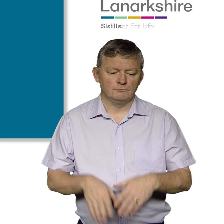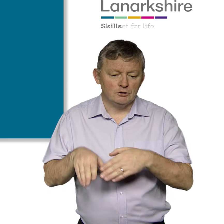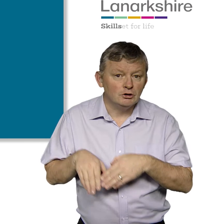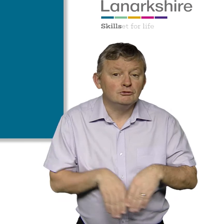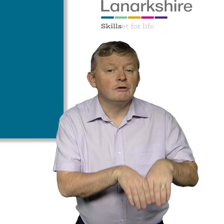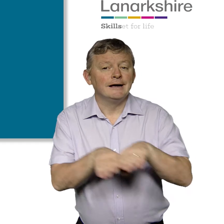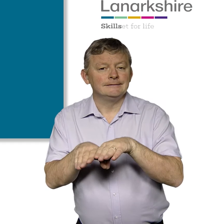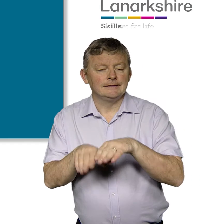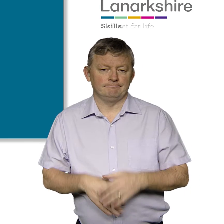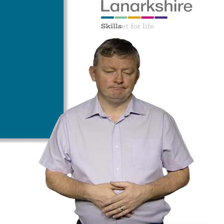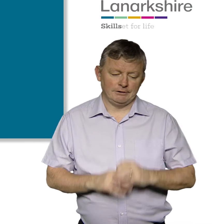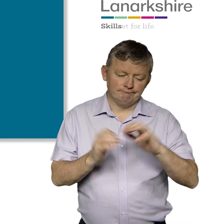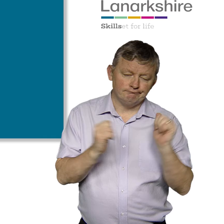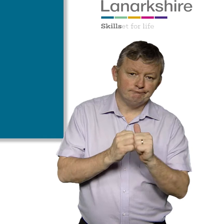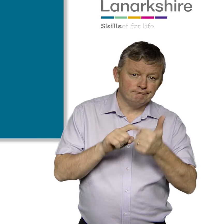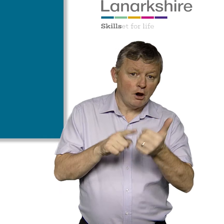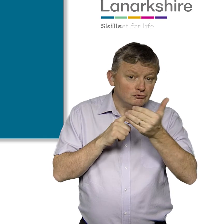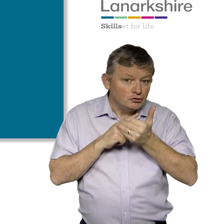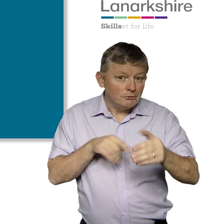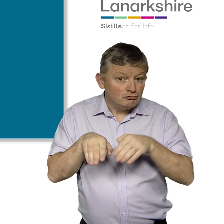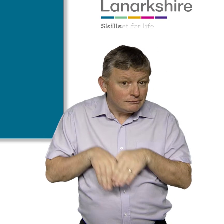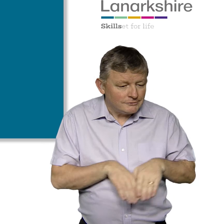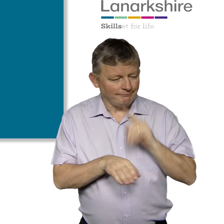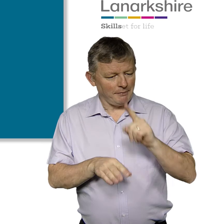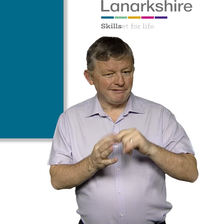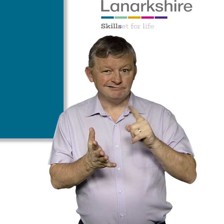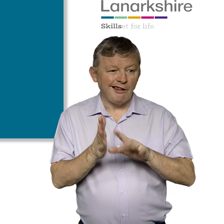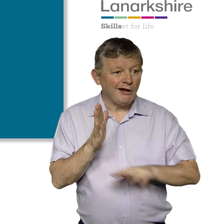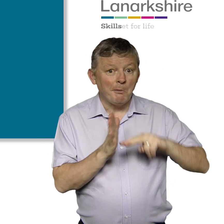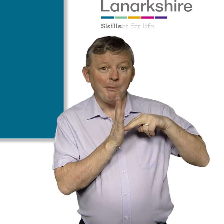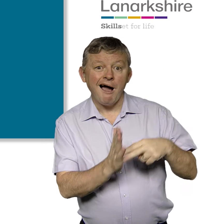We share the long-term goal for democracy set out in the BSL National Plan